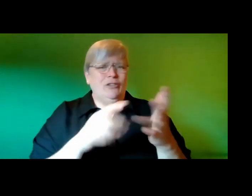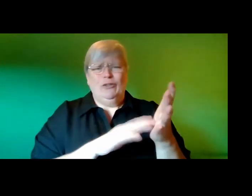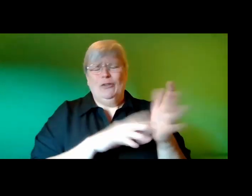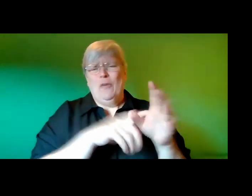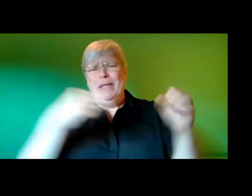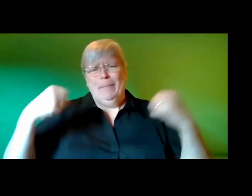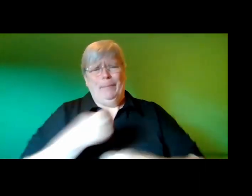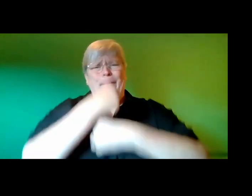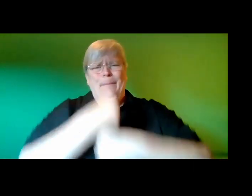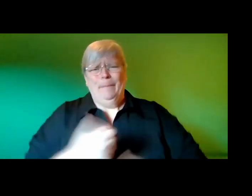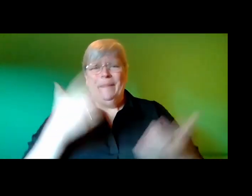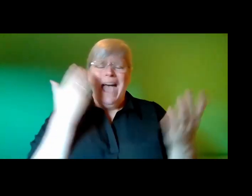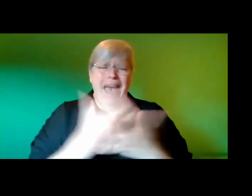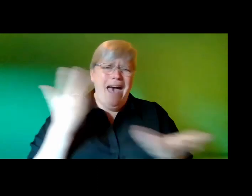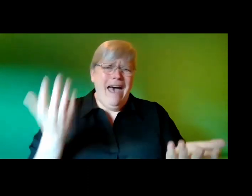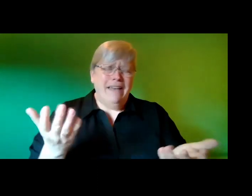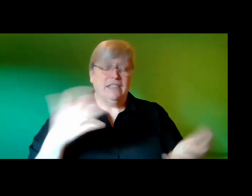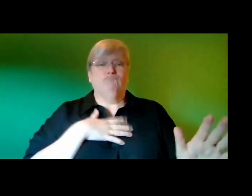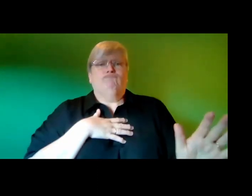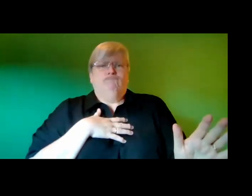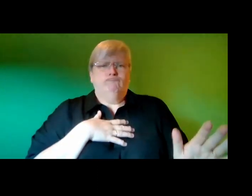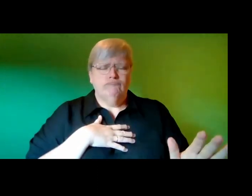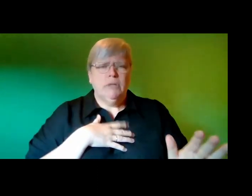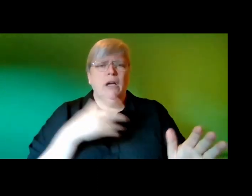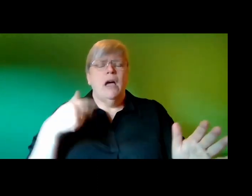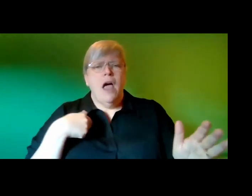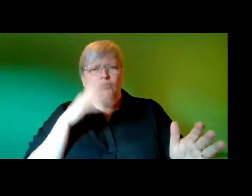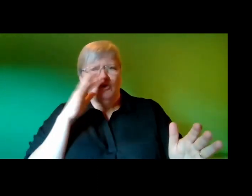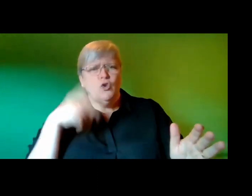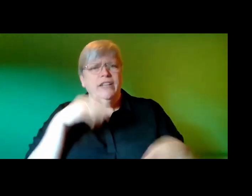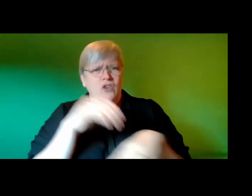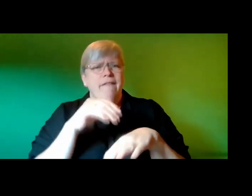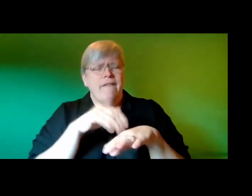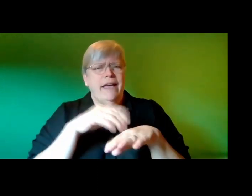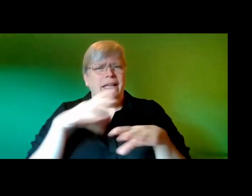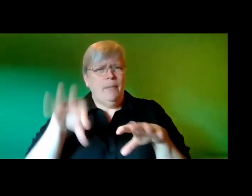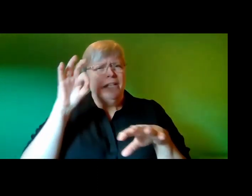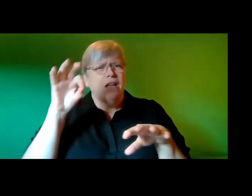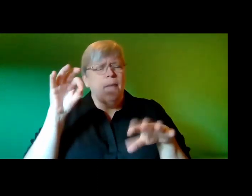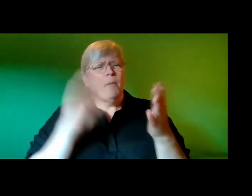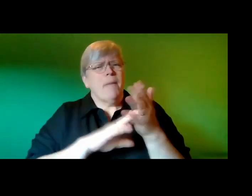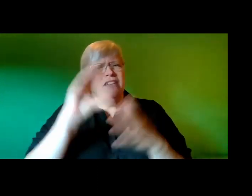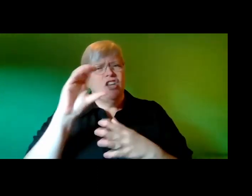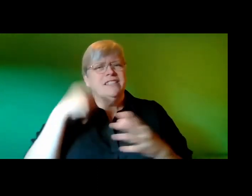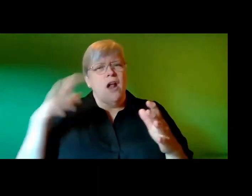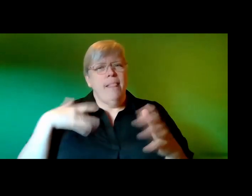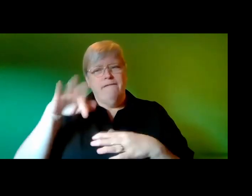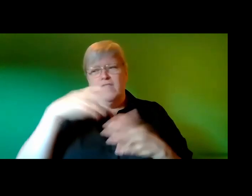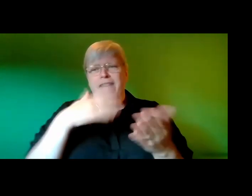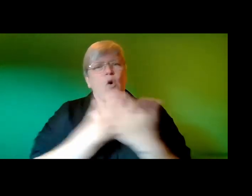me it took me off guard it was a strange affectation he picked up on the streets of manchester after living there for several years